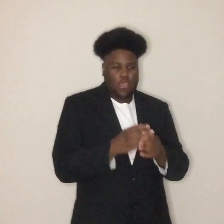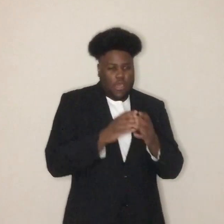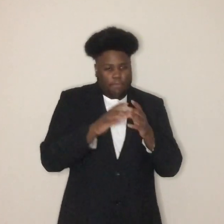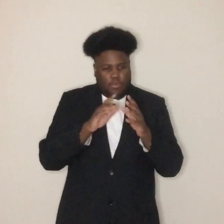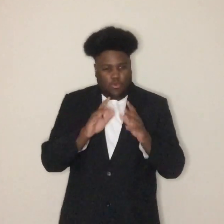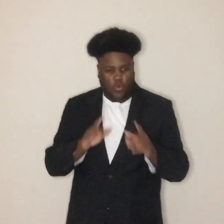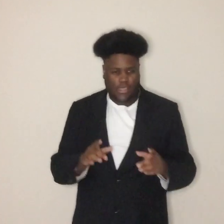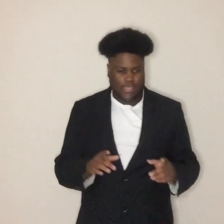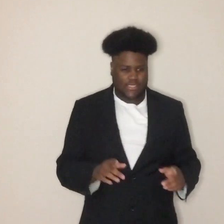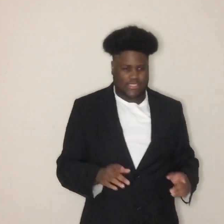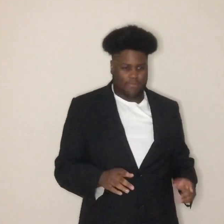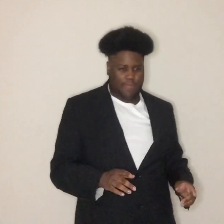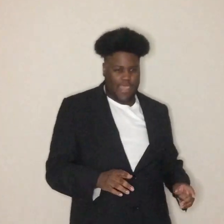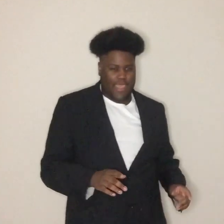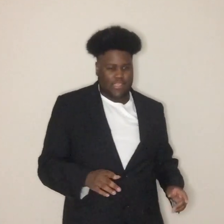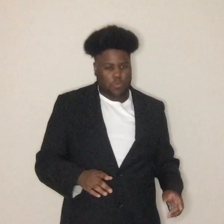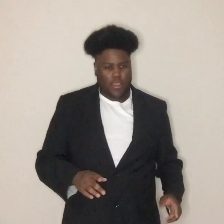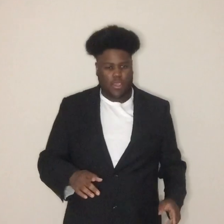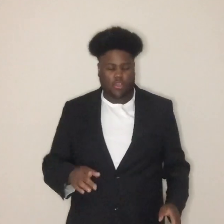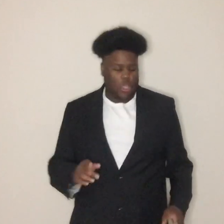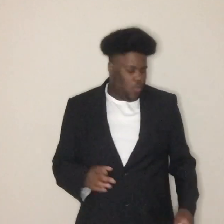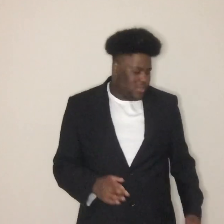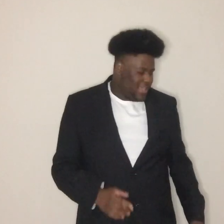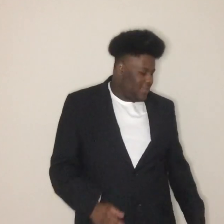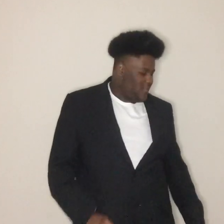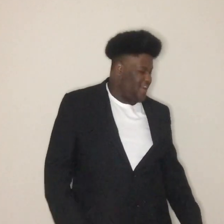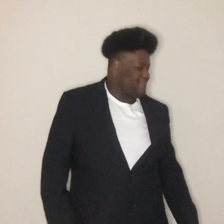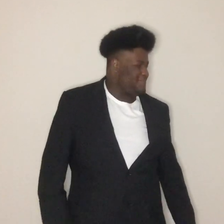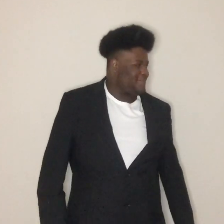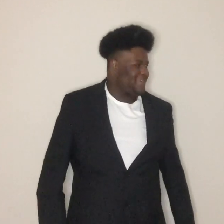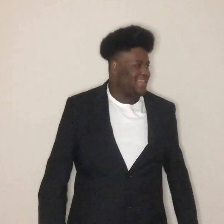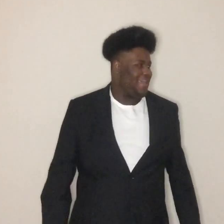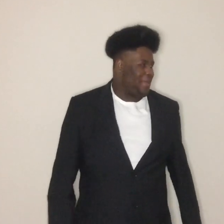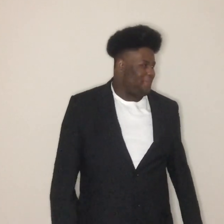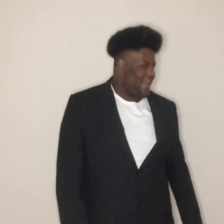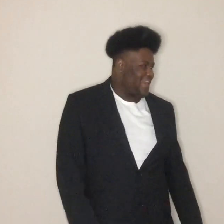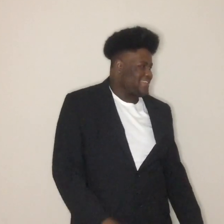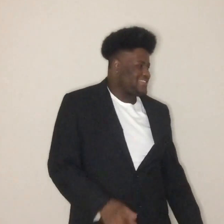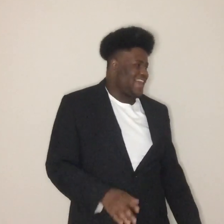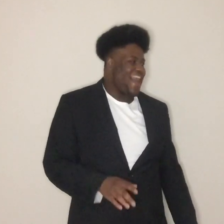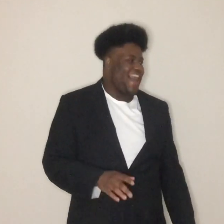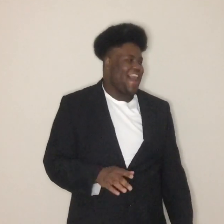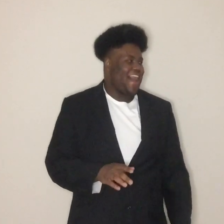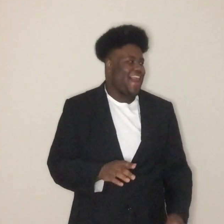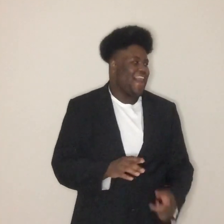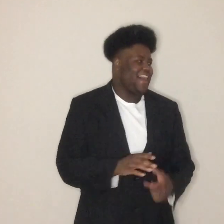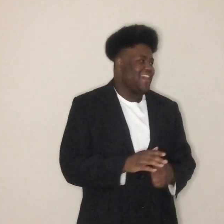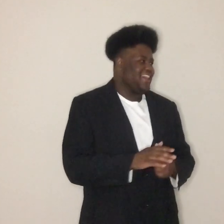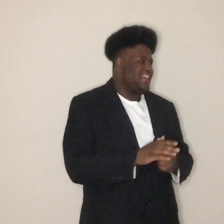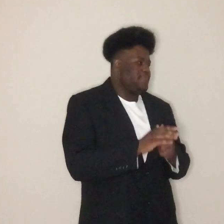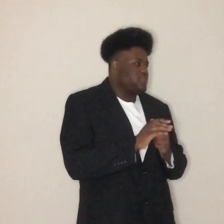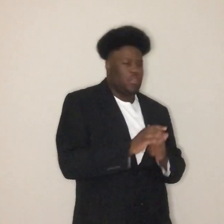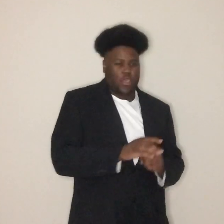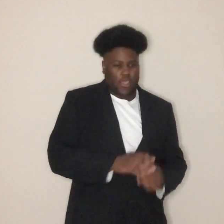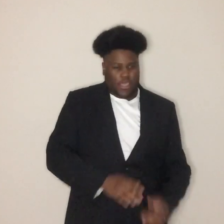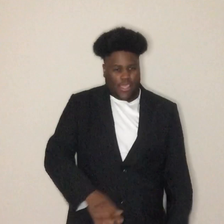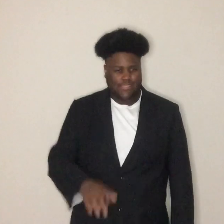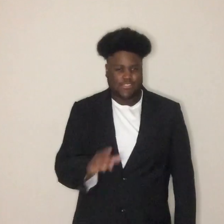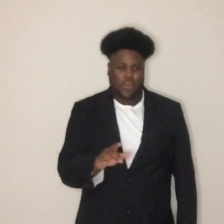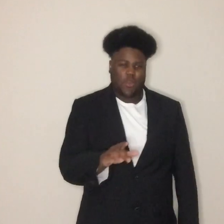But what gives a man's world with that woman by his side? And so